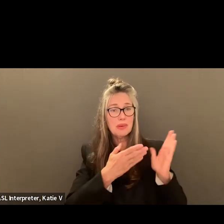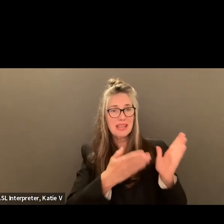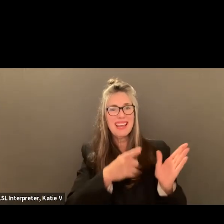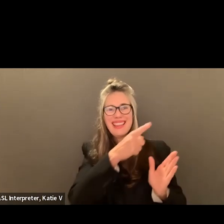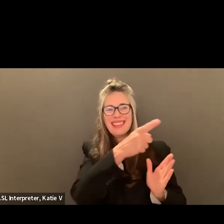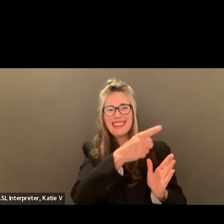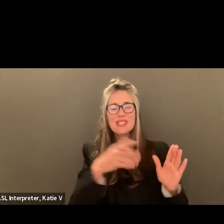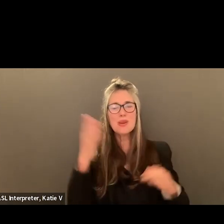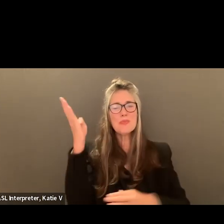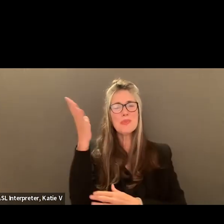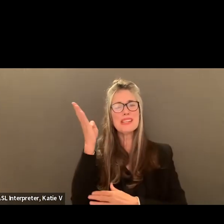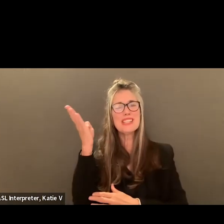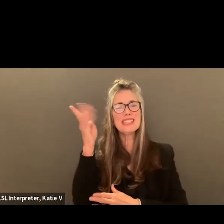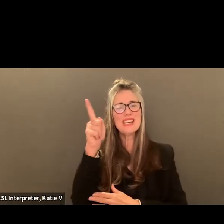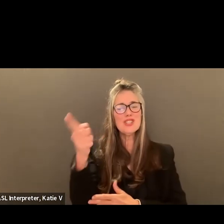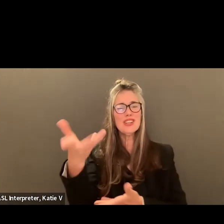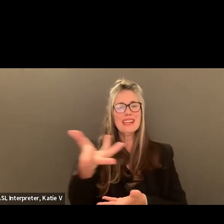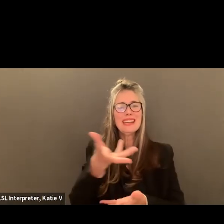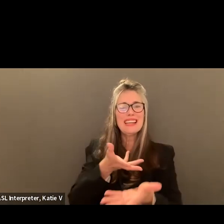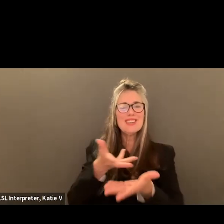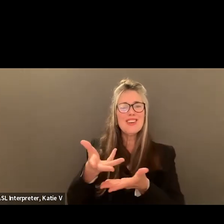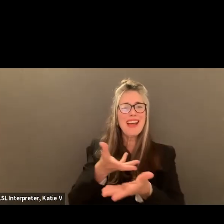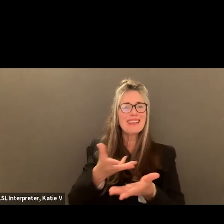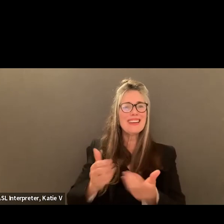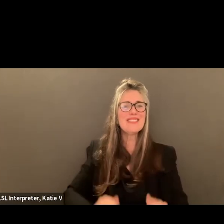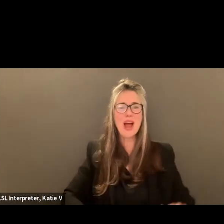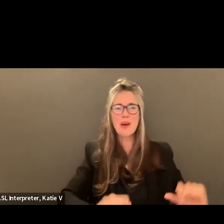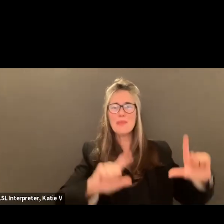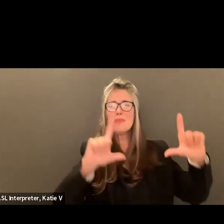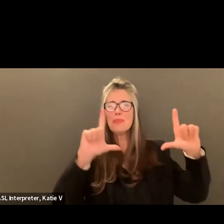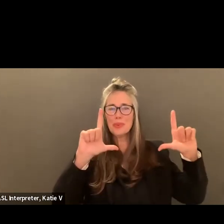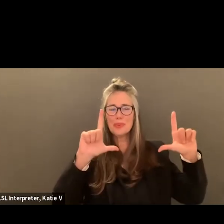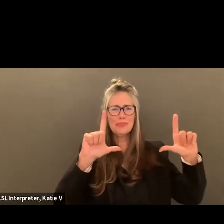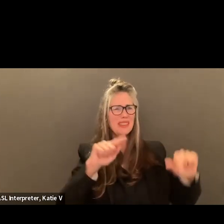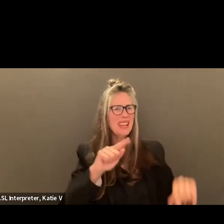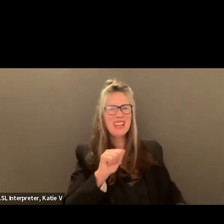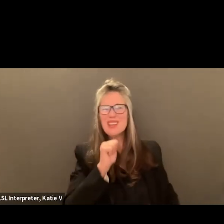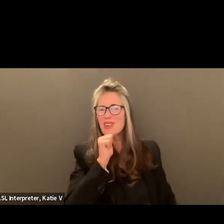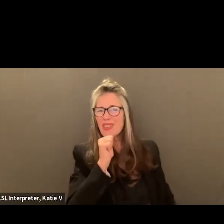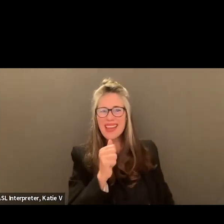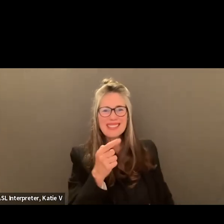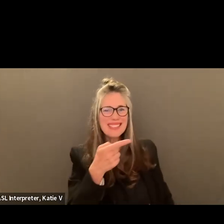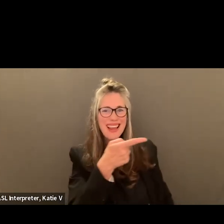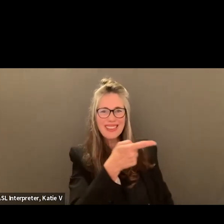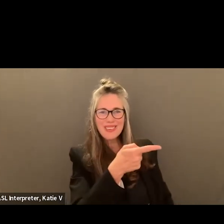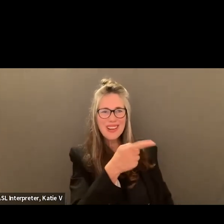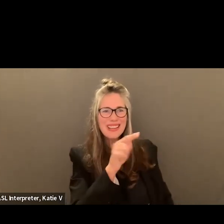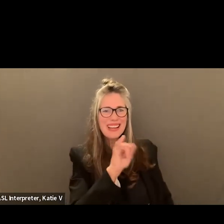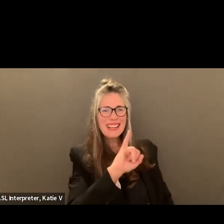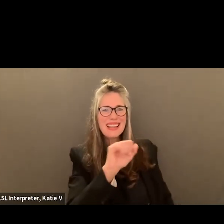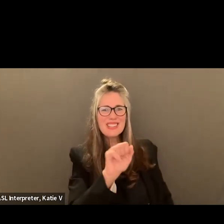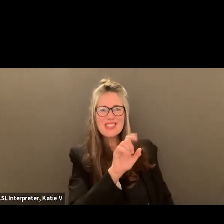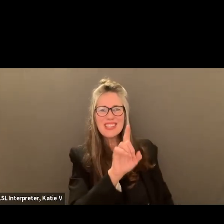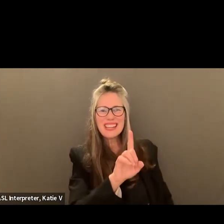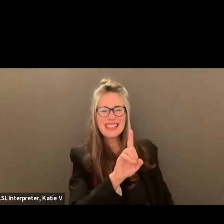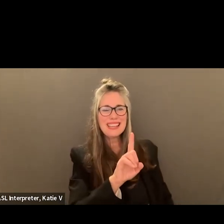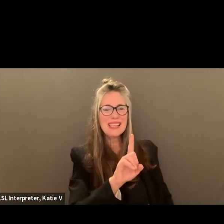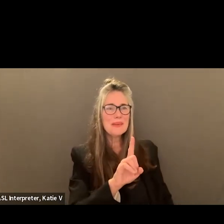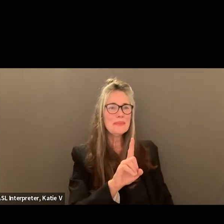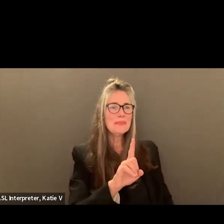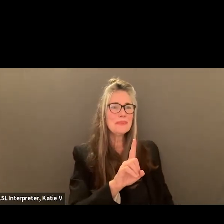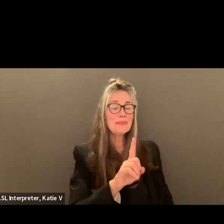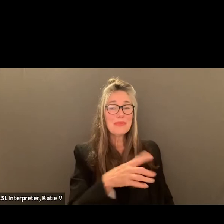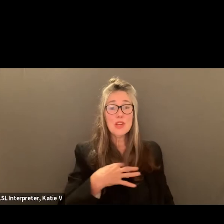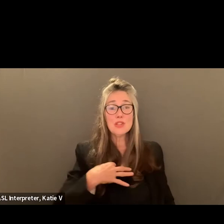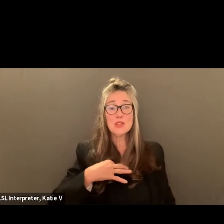Yes. Oh, no. It's up now, I guess. No? No, that's not the one. the JD. What is that? Okay. Anyways. So